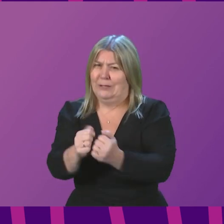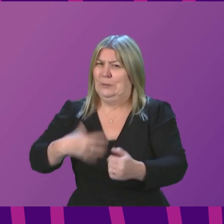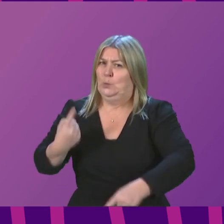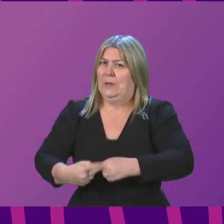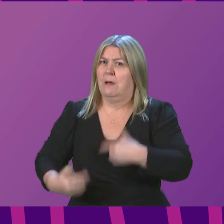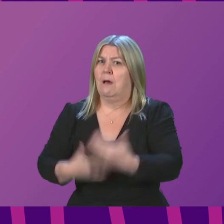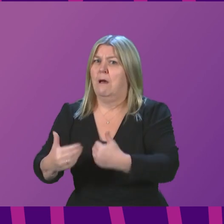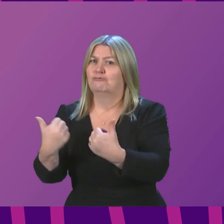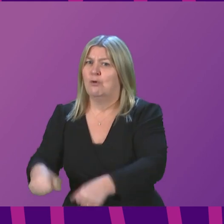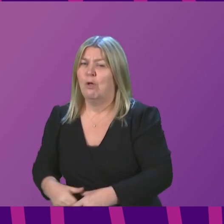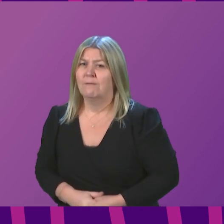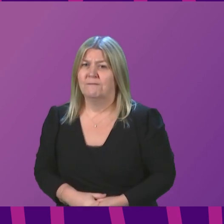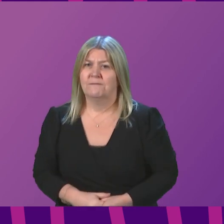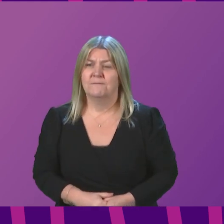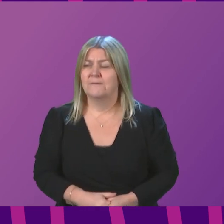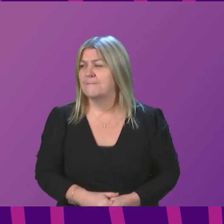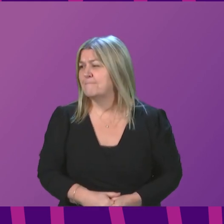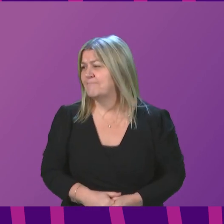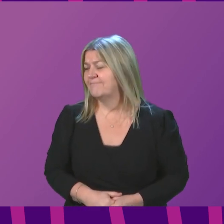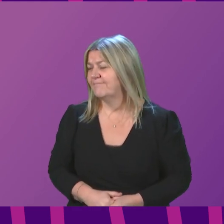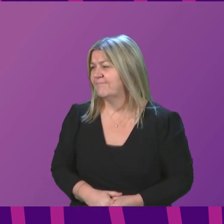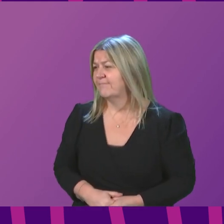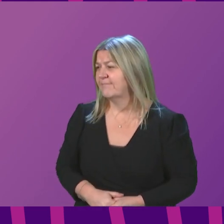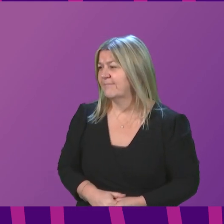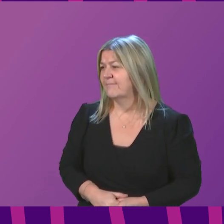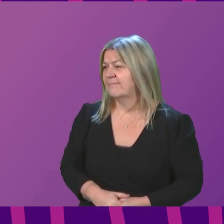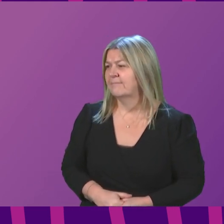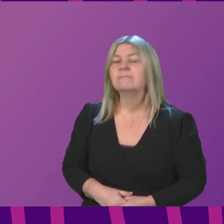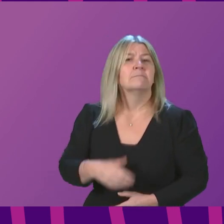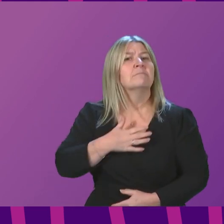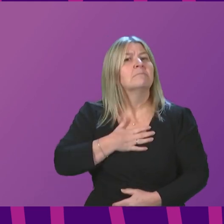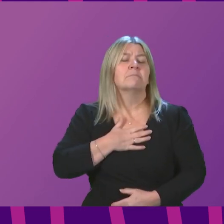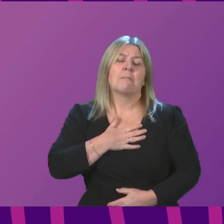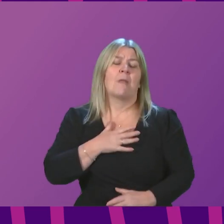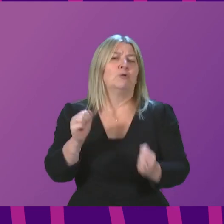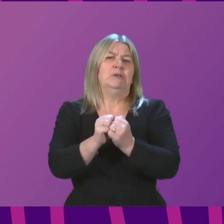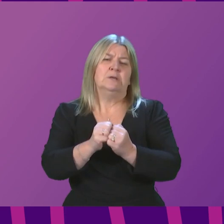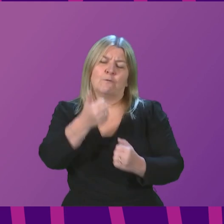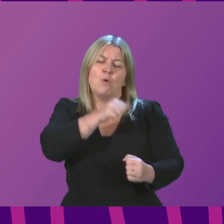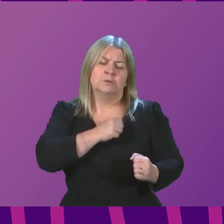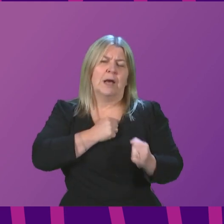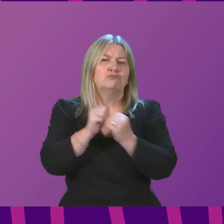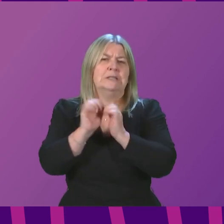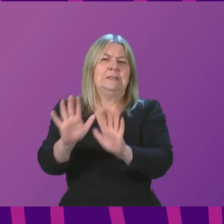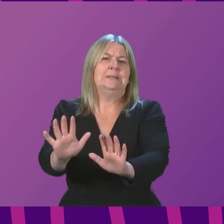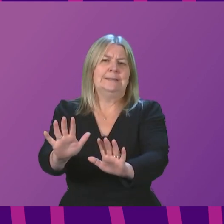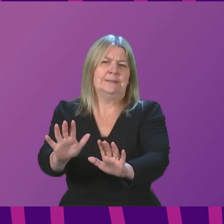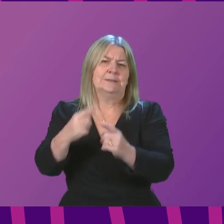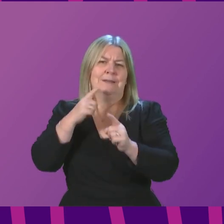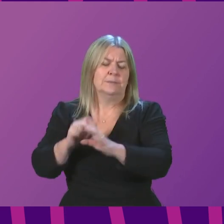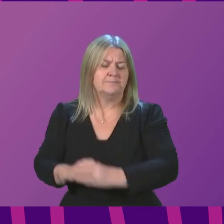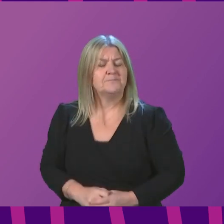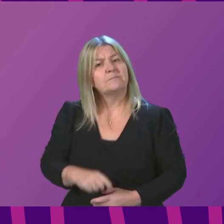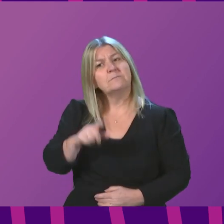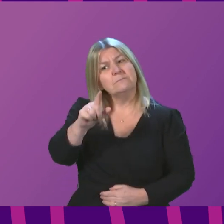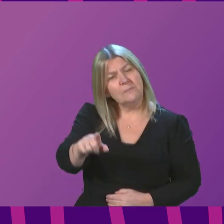I am not sure if Jackie